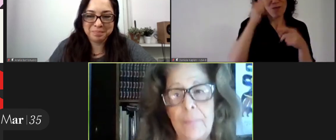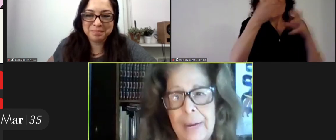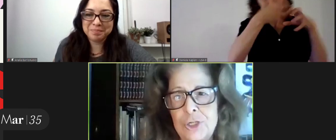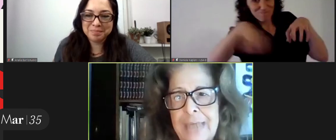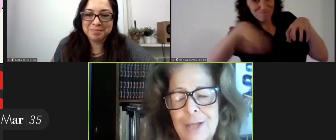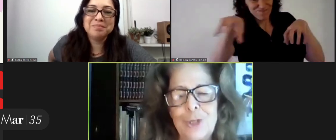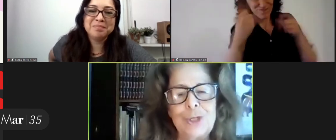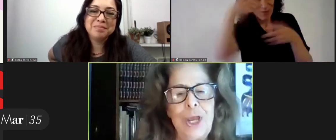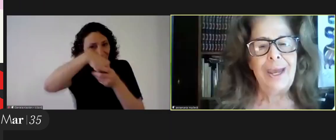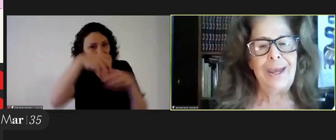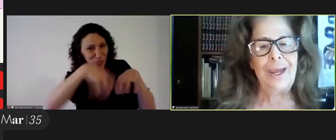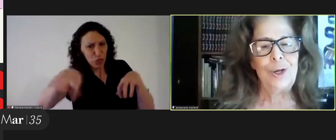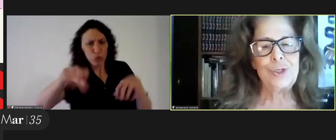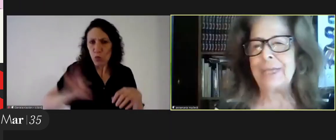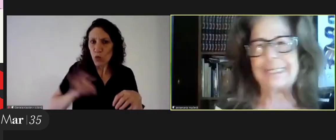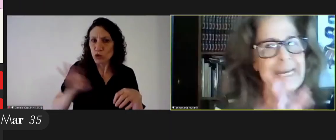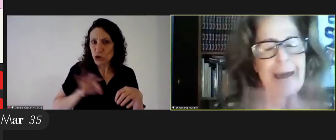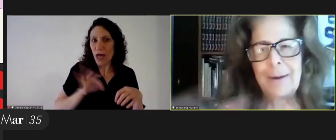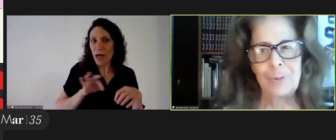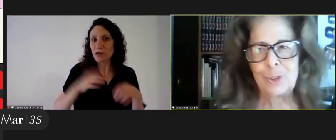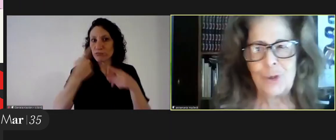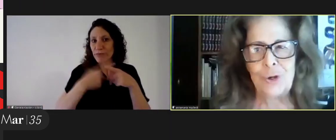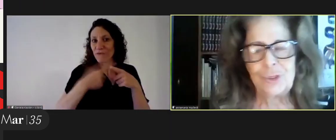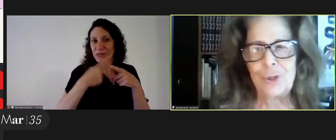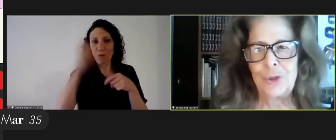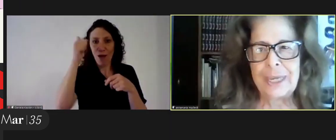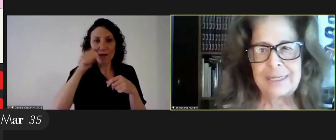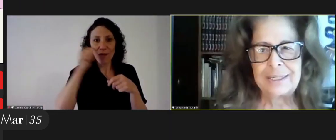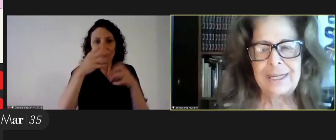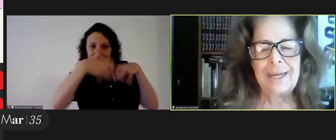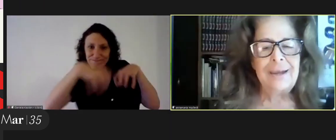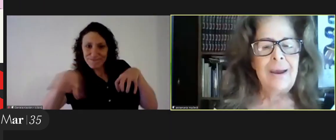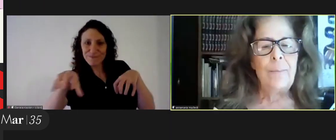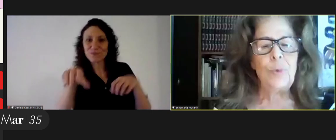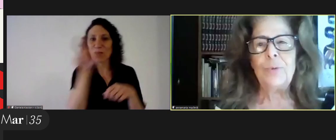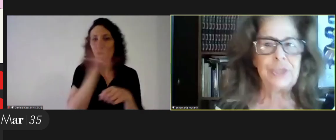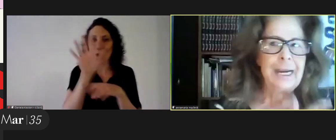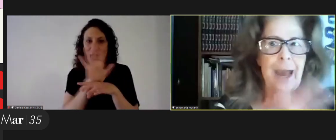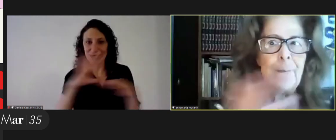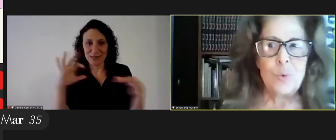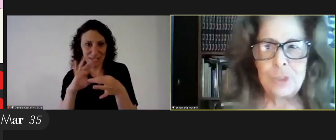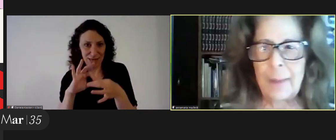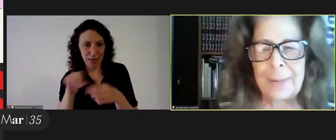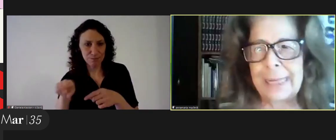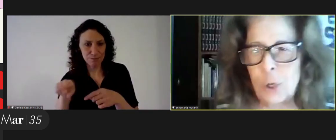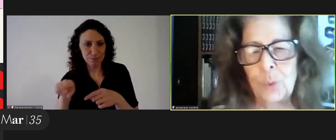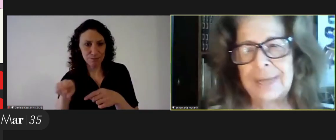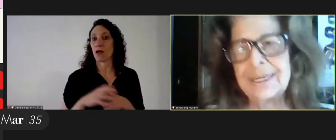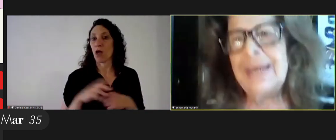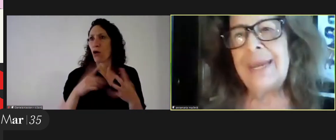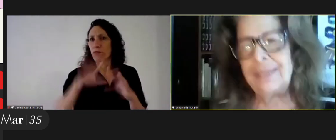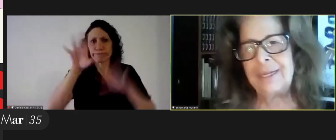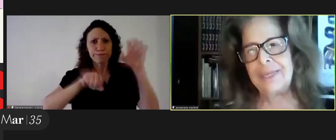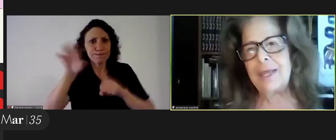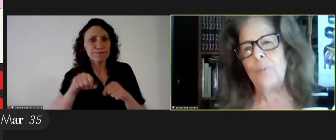de plata festival there were several years we filled every day we were